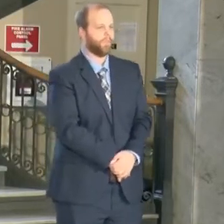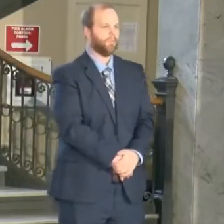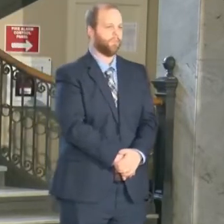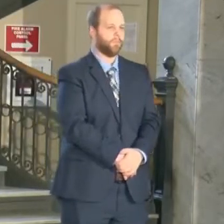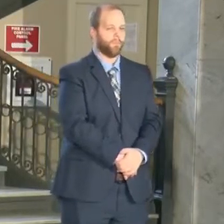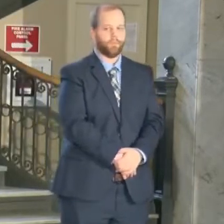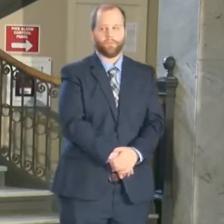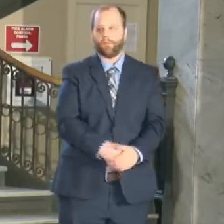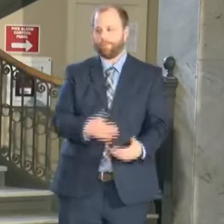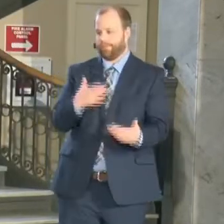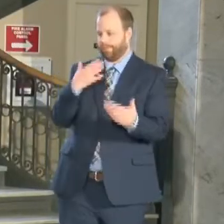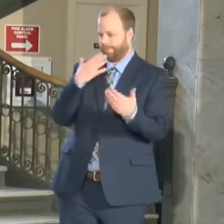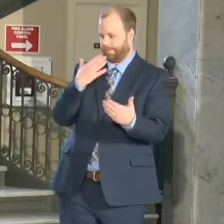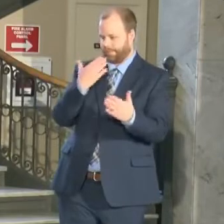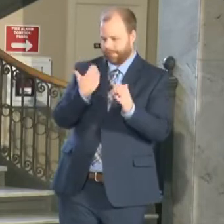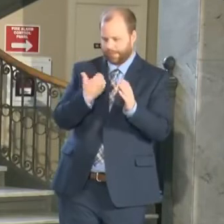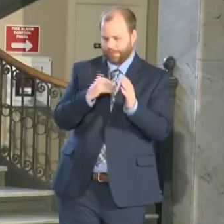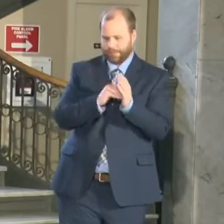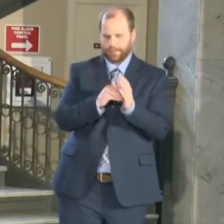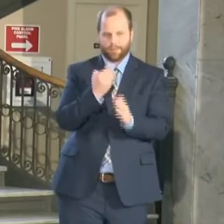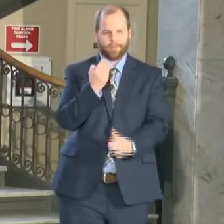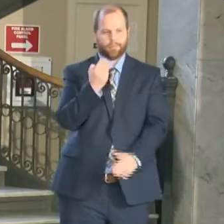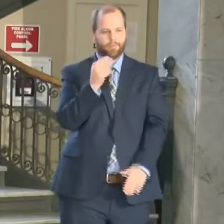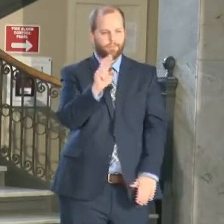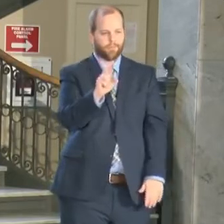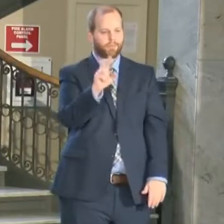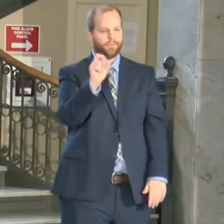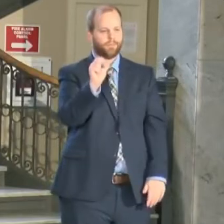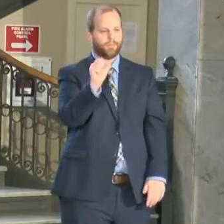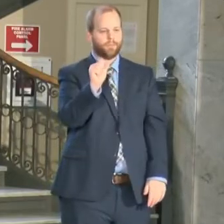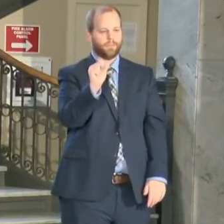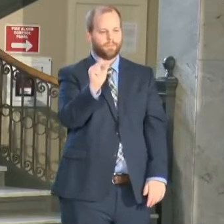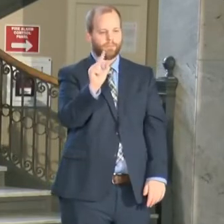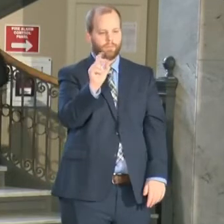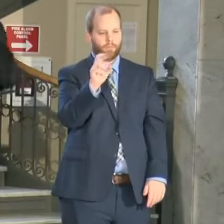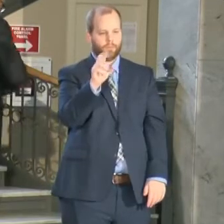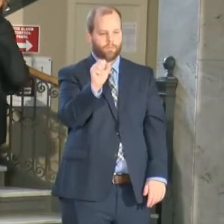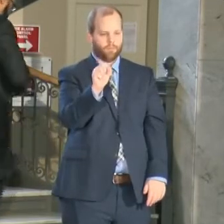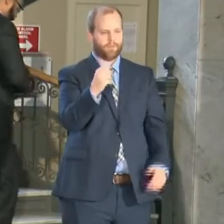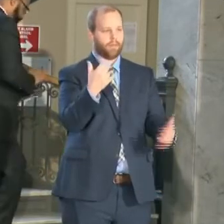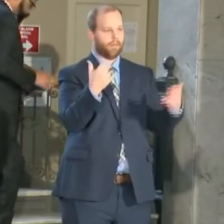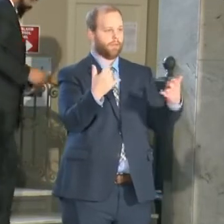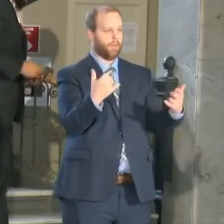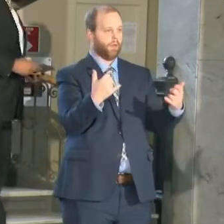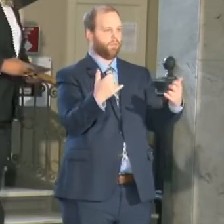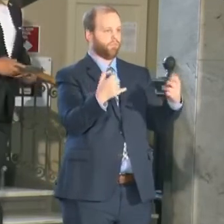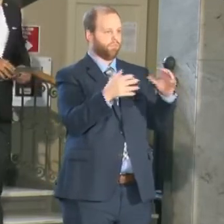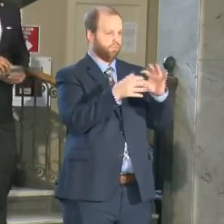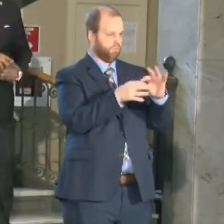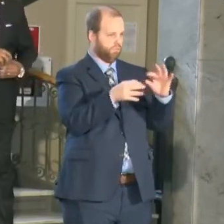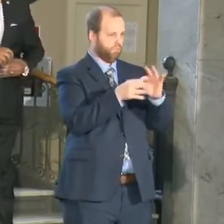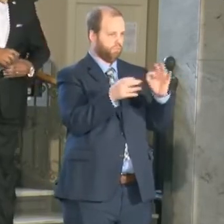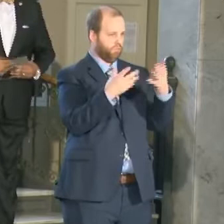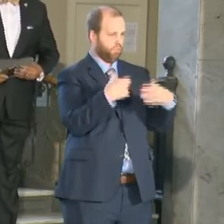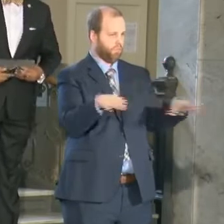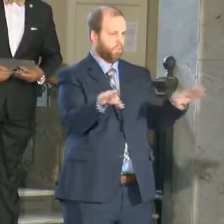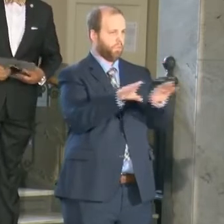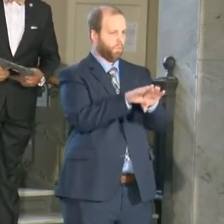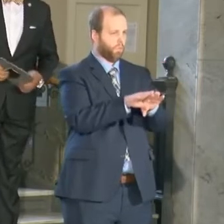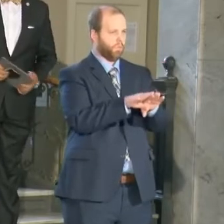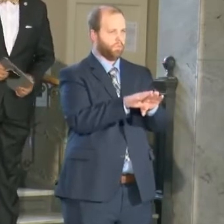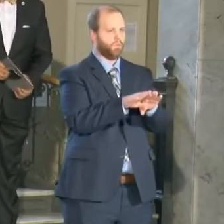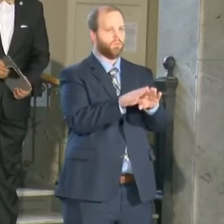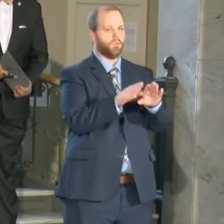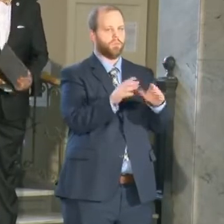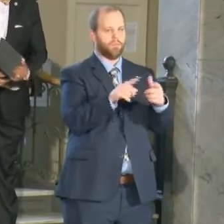thank you again uh mr sanders uh as we come to a close with the commentary then go straight to questions i do want to share just